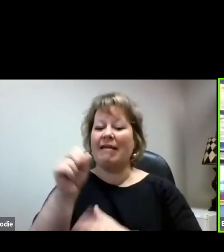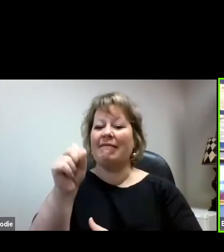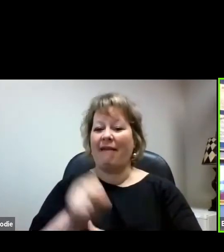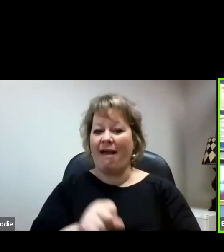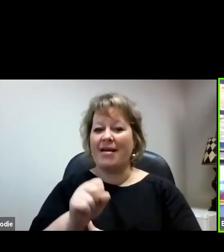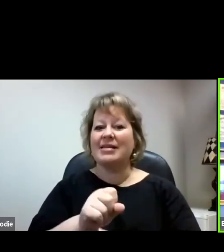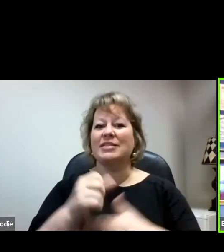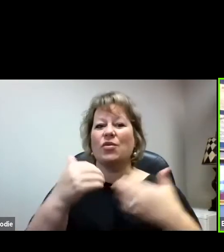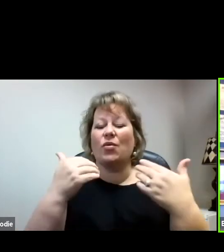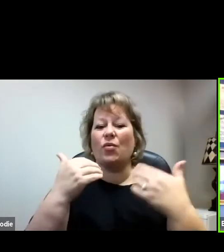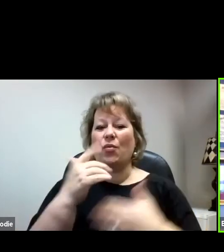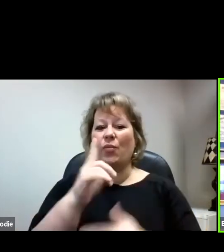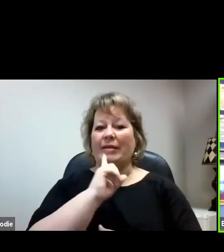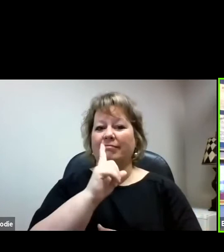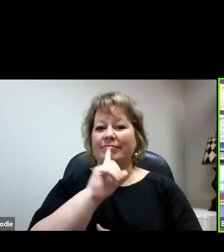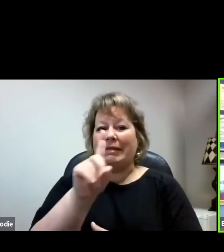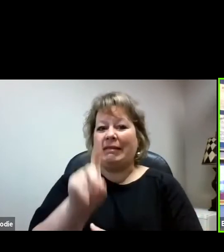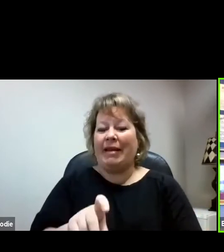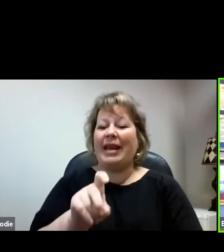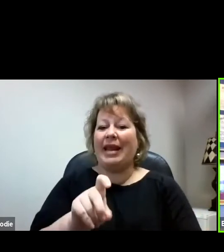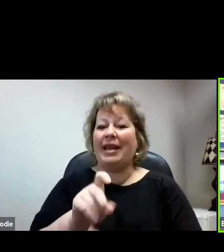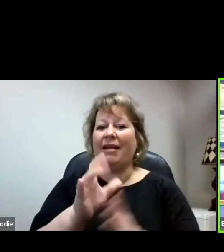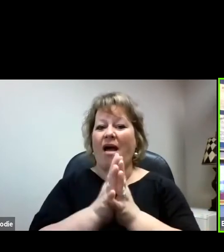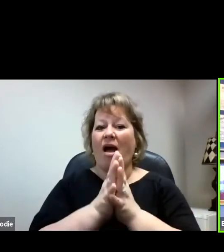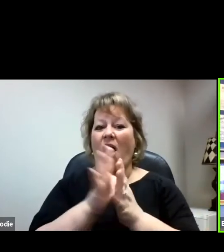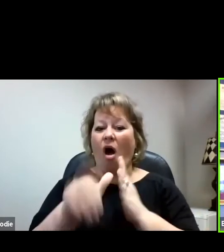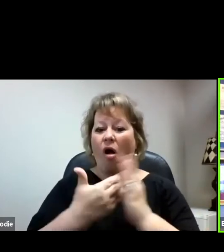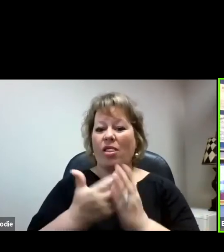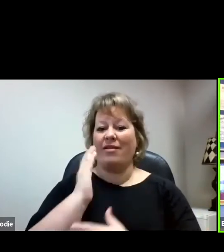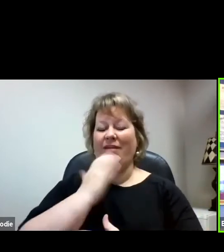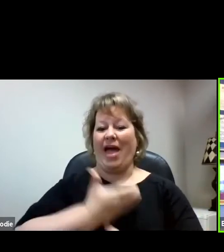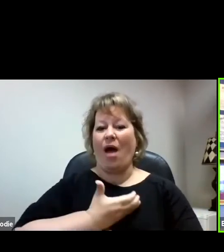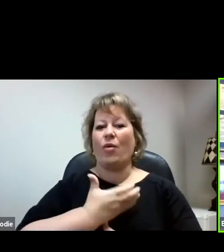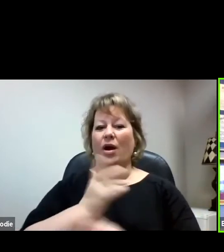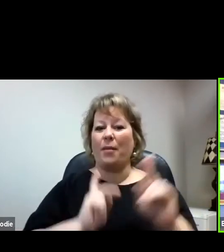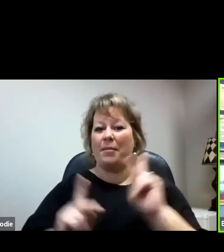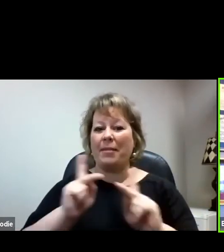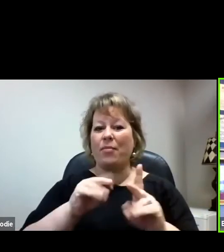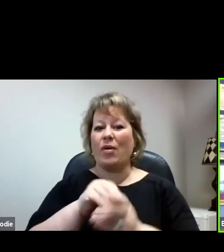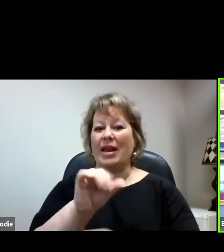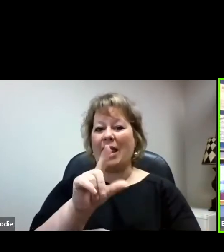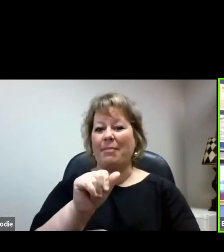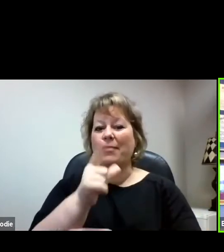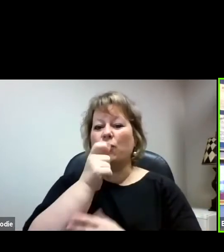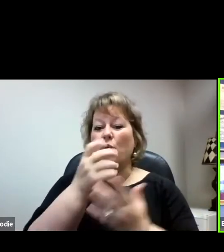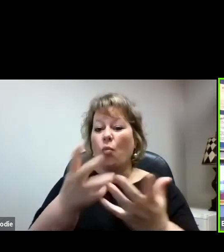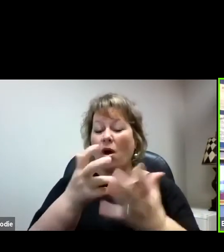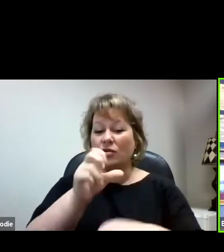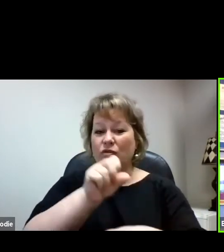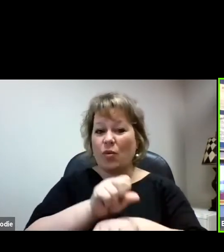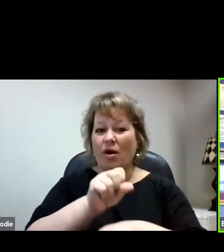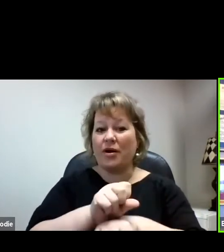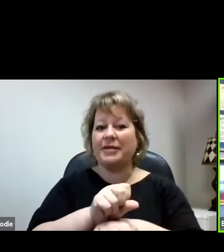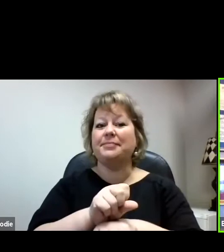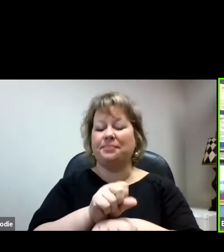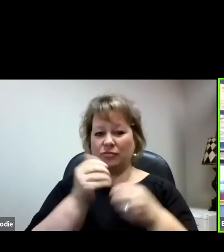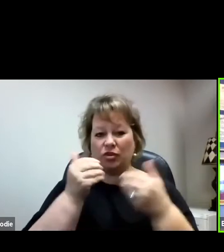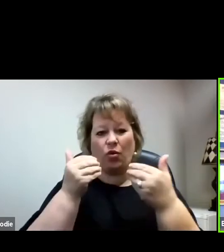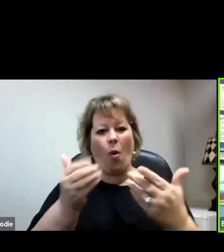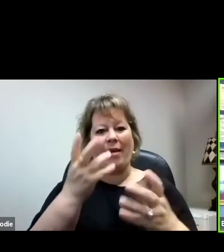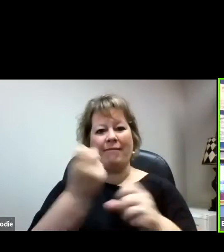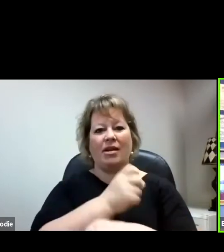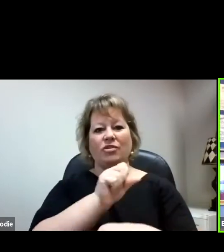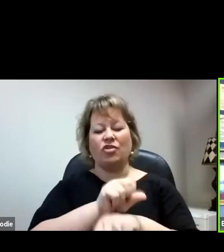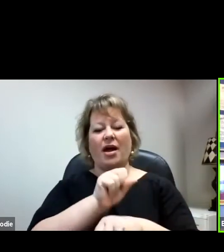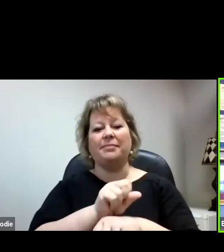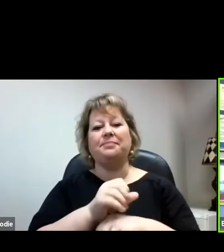certainly need all of our citizens that want to work in a job and working. One